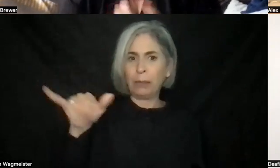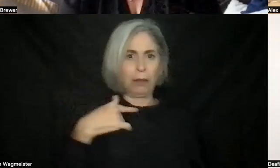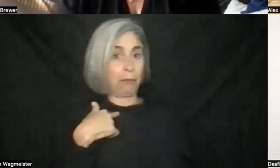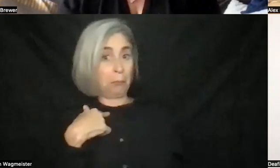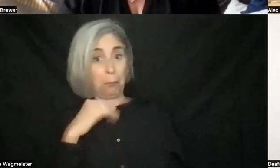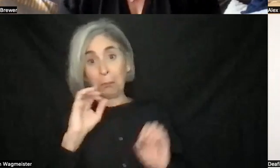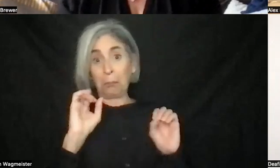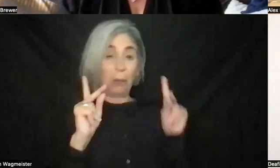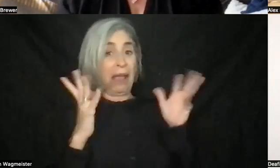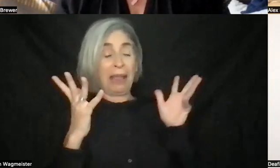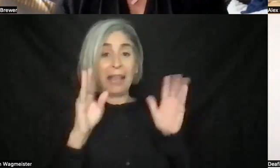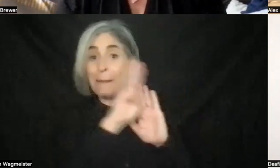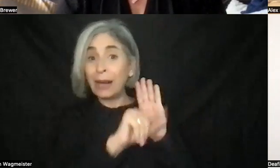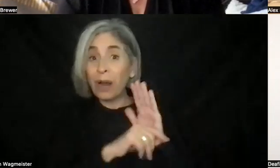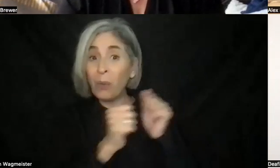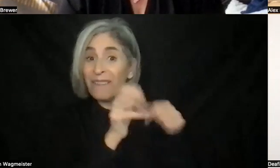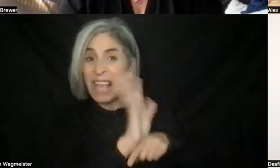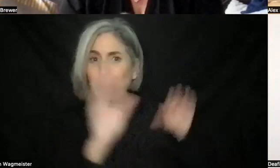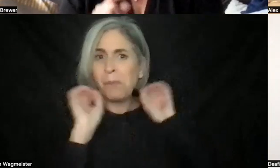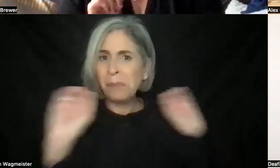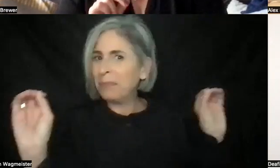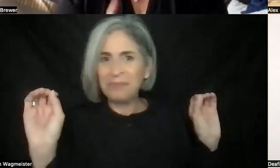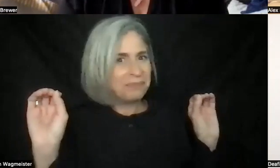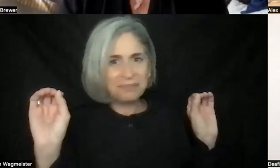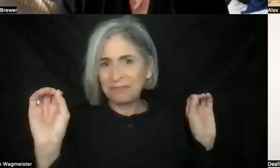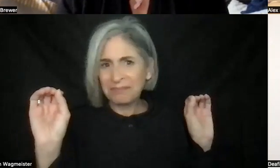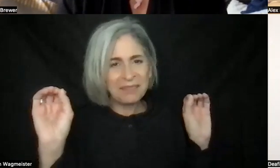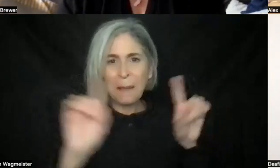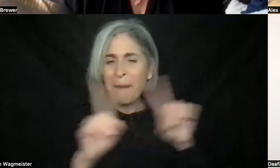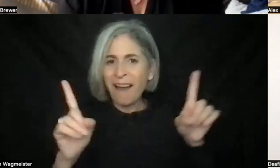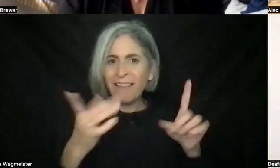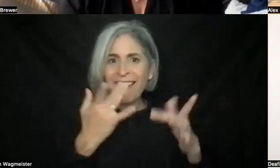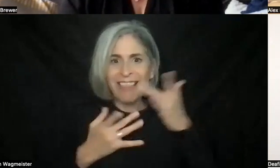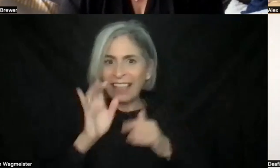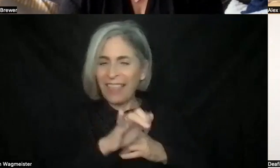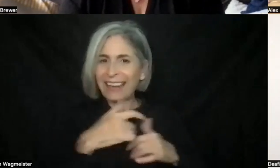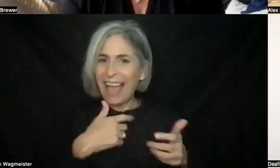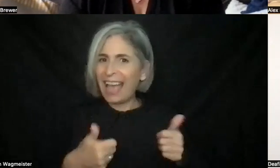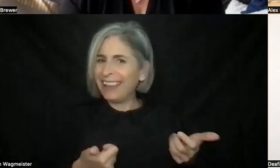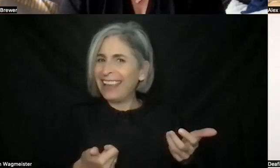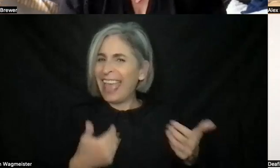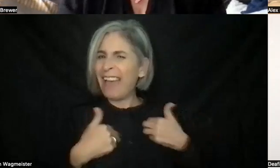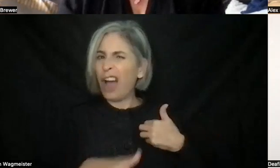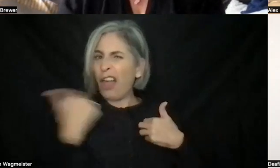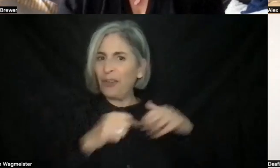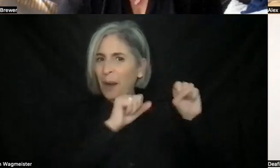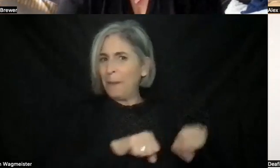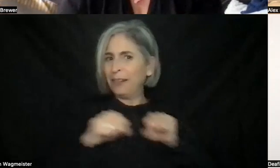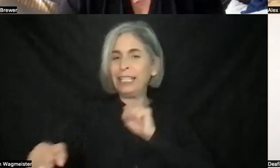no background in film whatsoever, but what I lack in that I make up for in my ability to communicate and what I